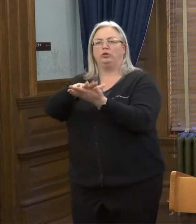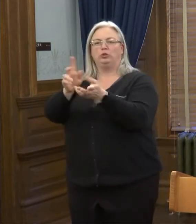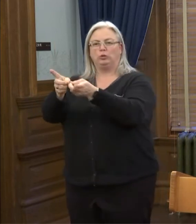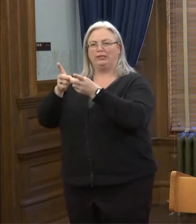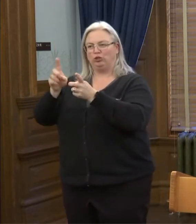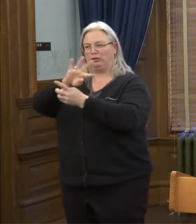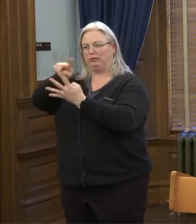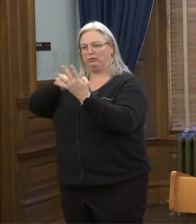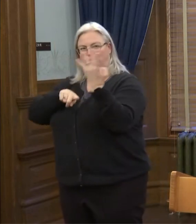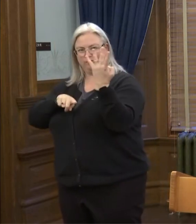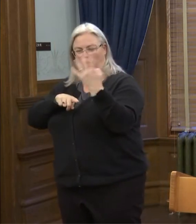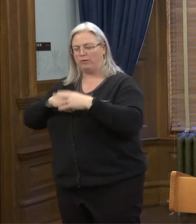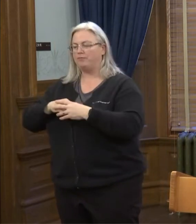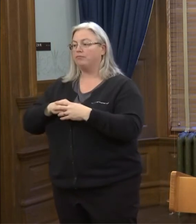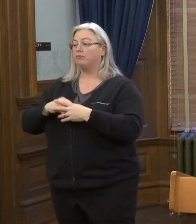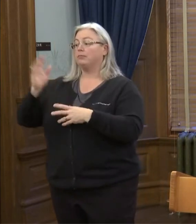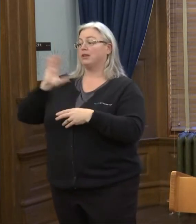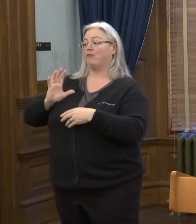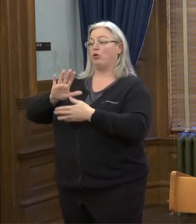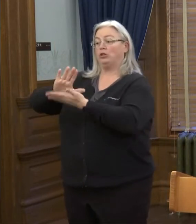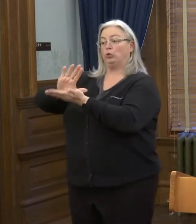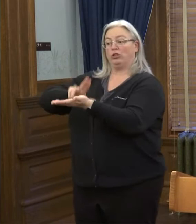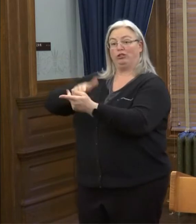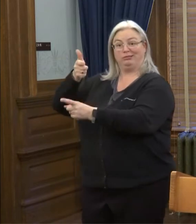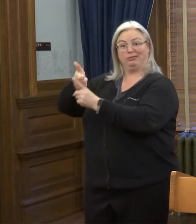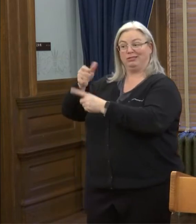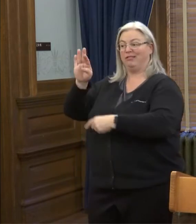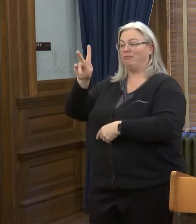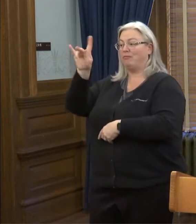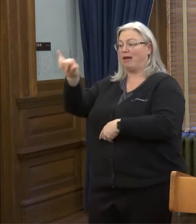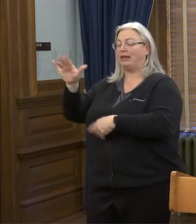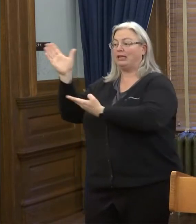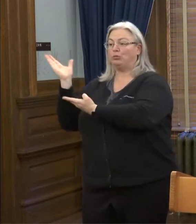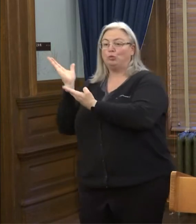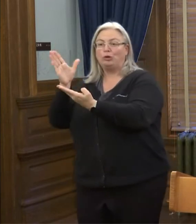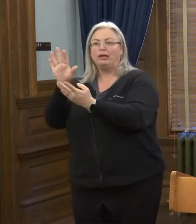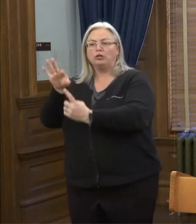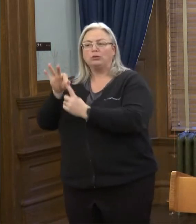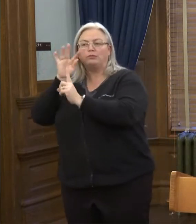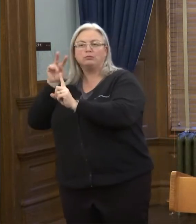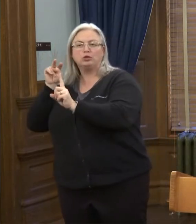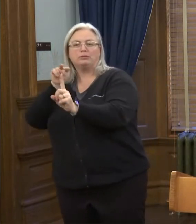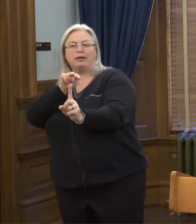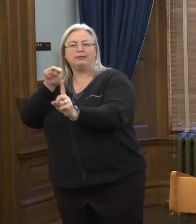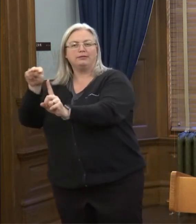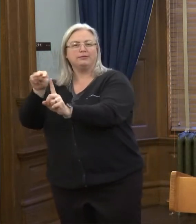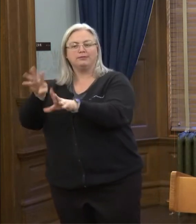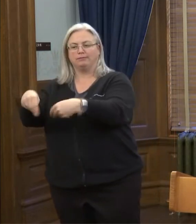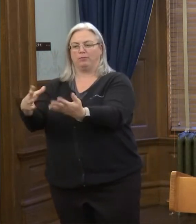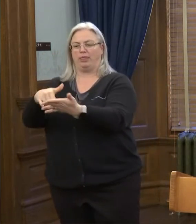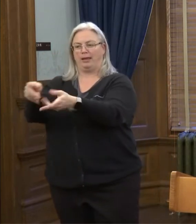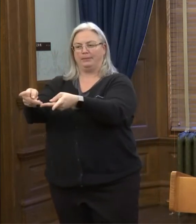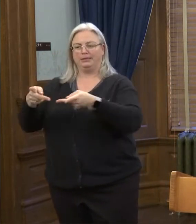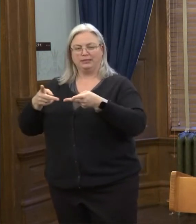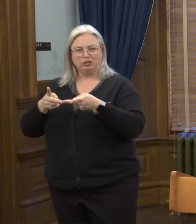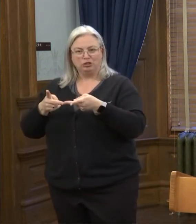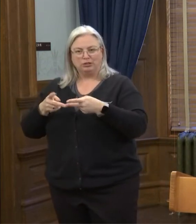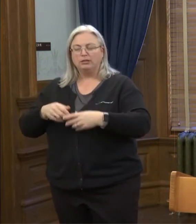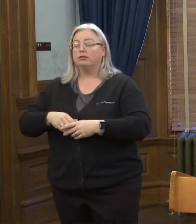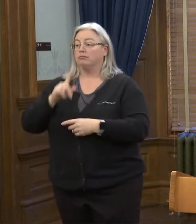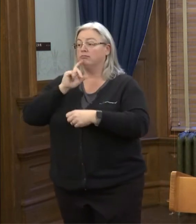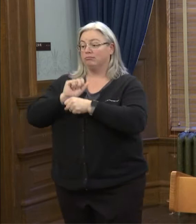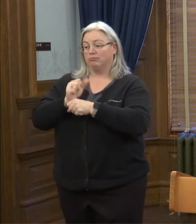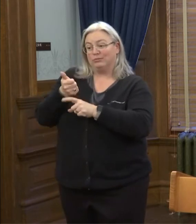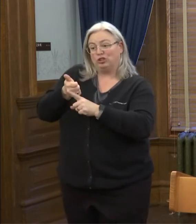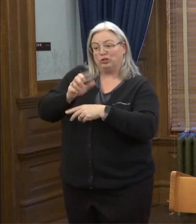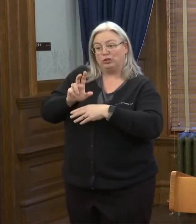as a former school nurse herself Becky brings a unique perspective to the position which she actually